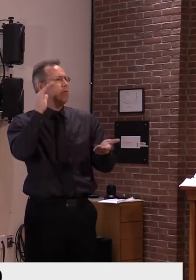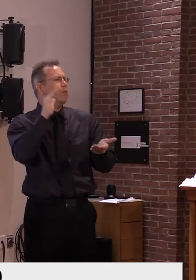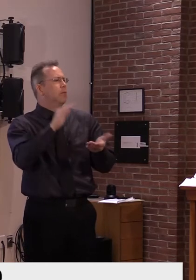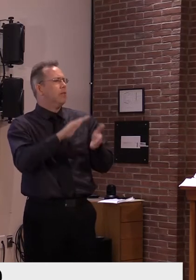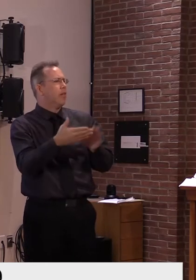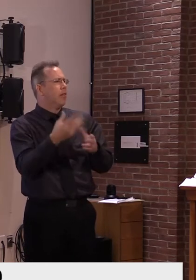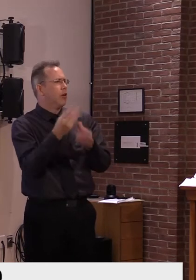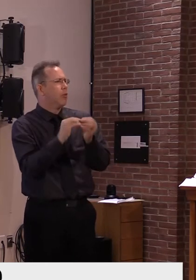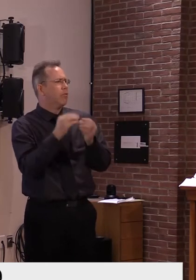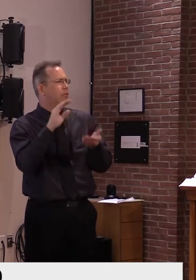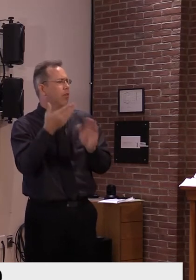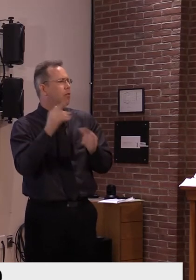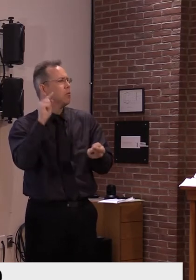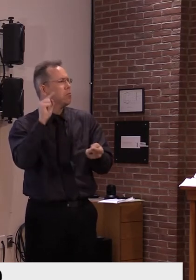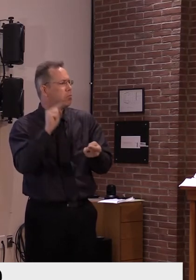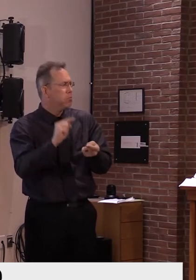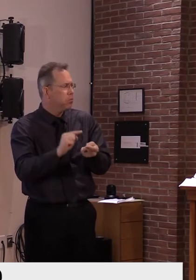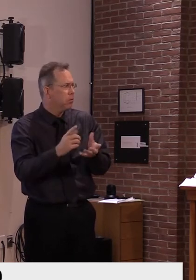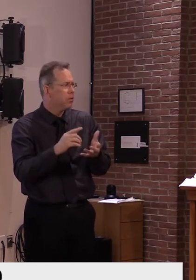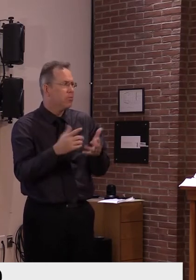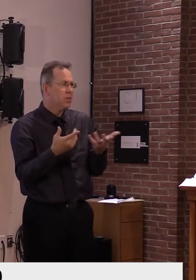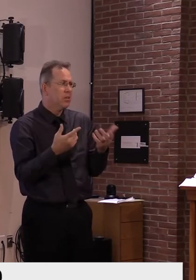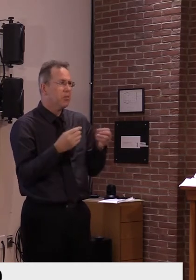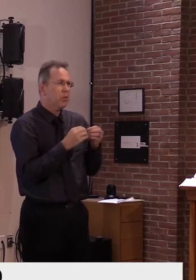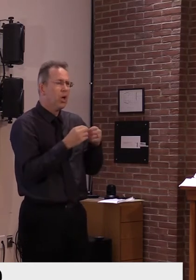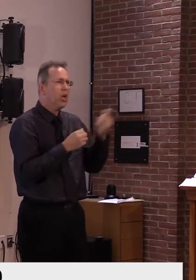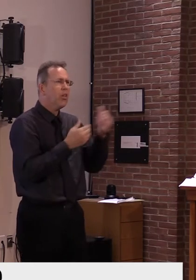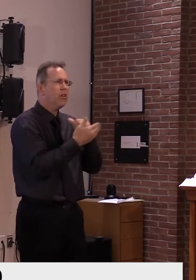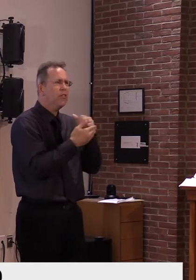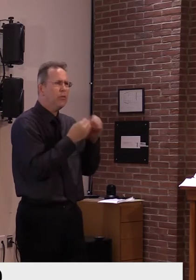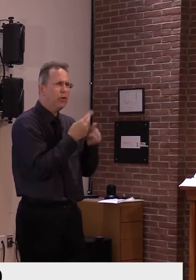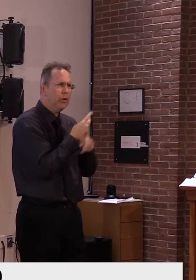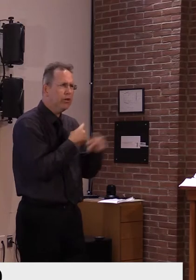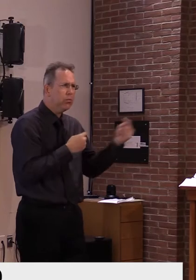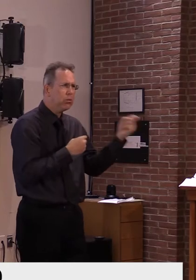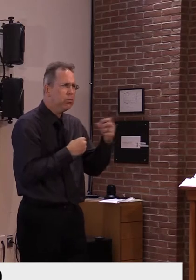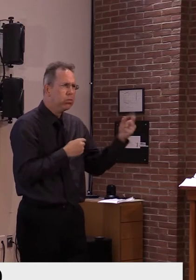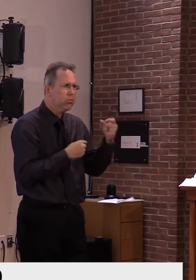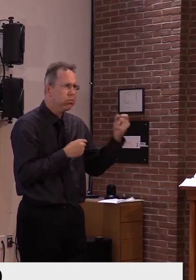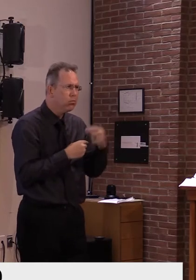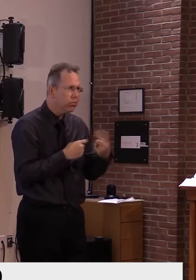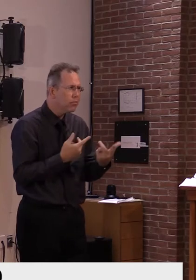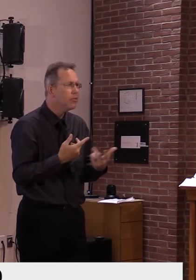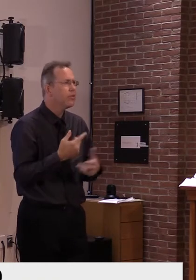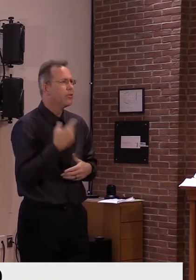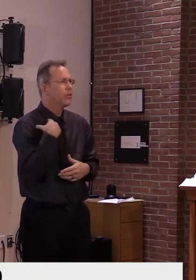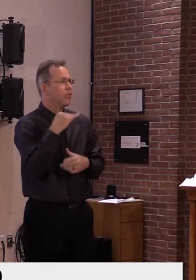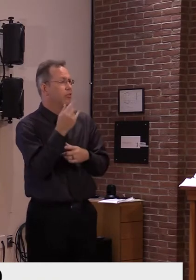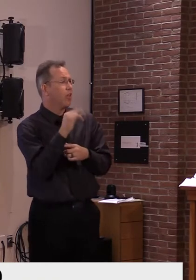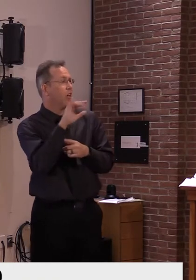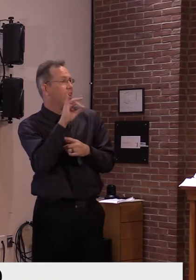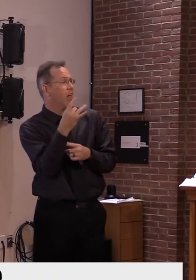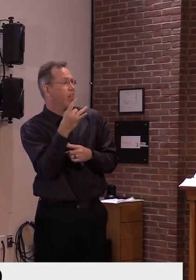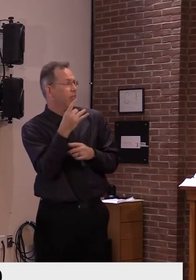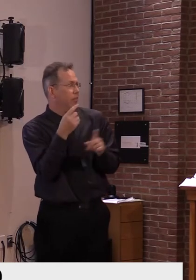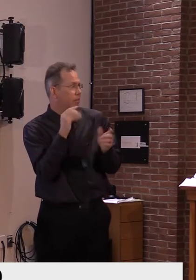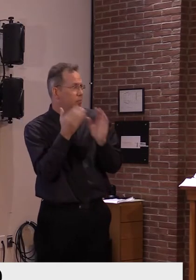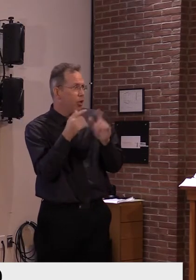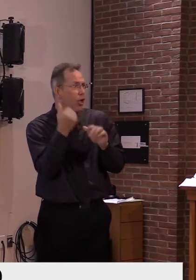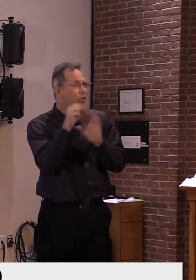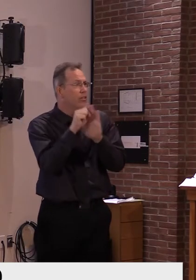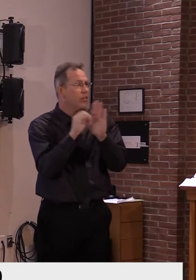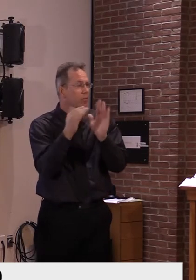we haven't had a death since July 28. We are the lowest per capita fatality rate in the country.